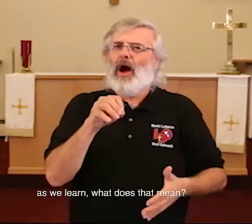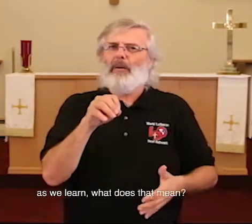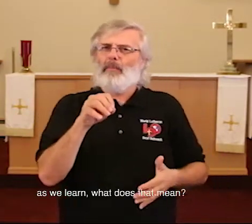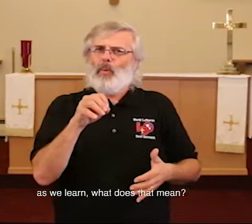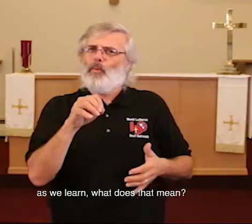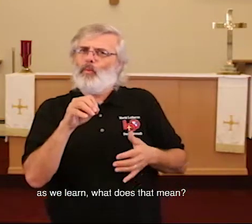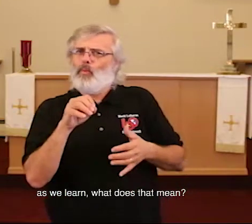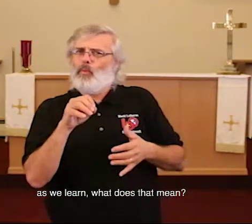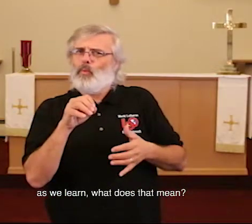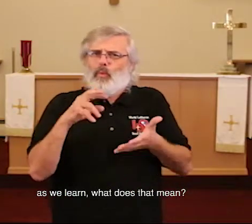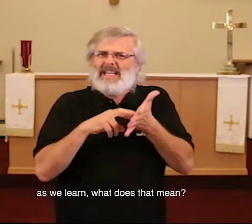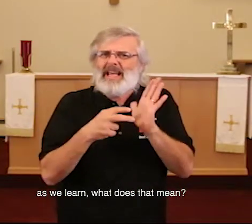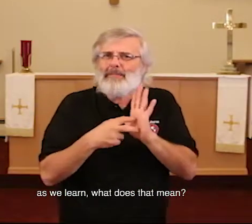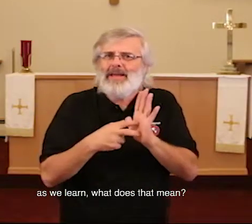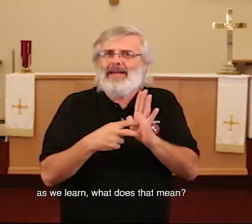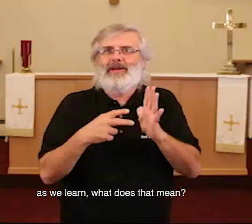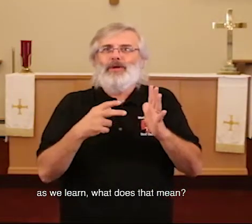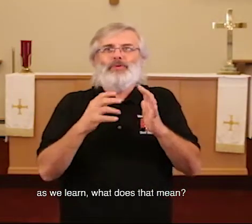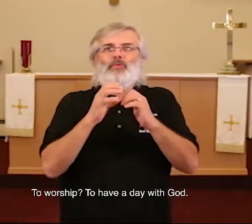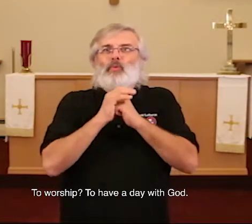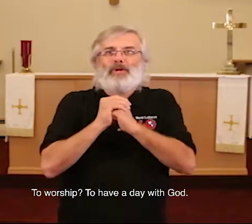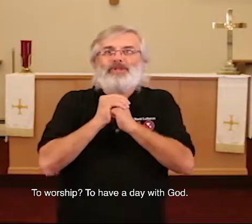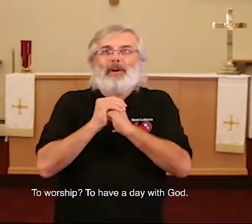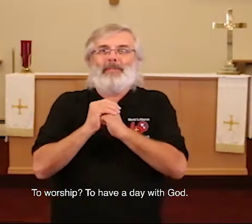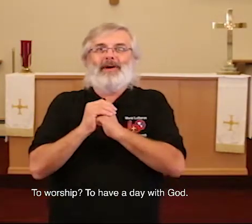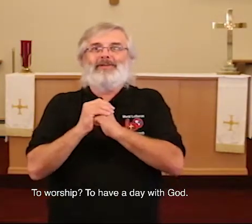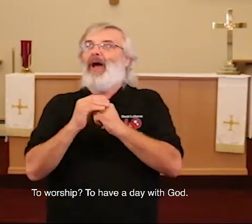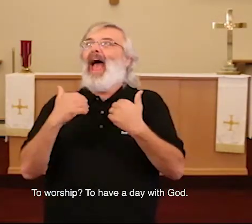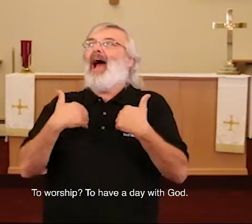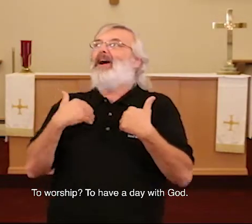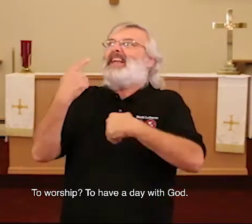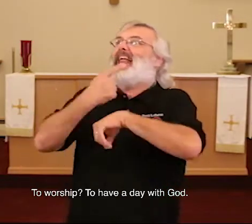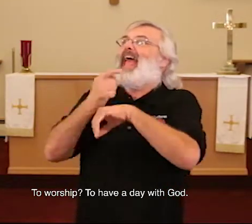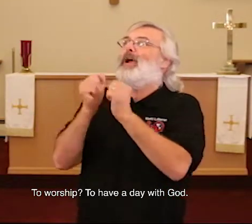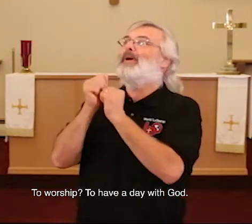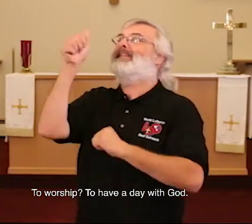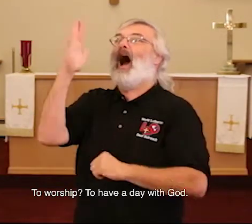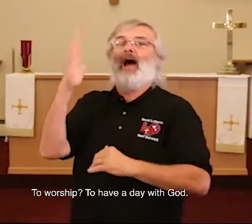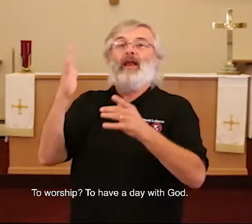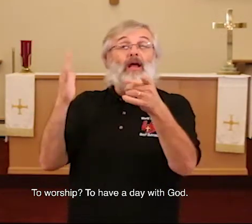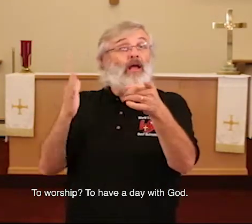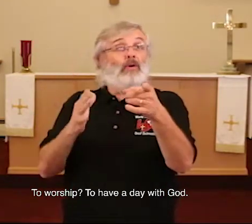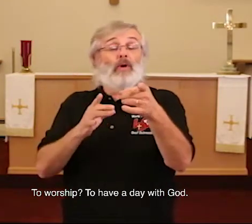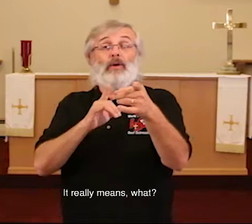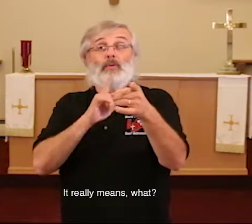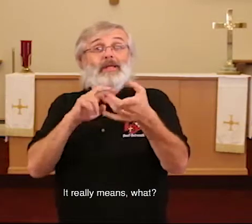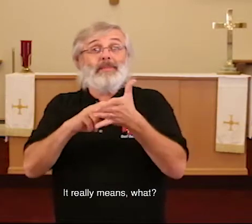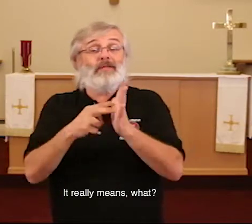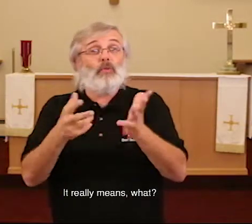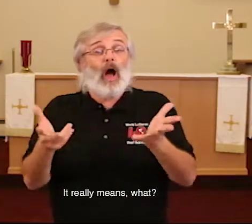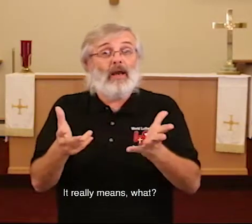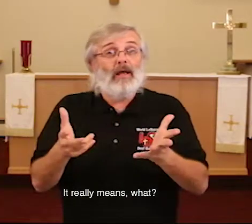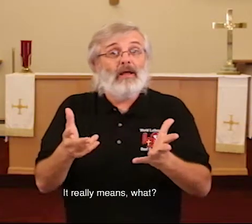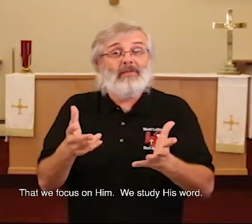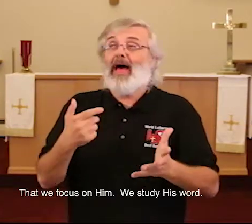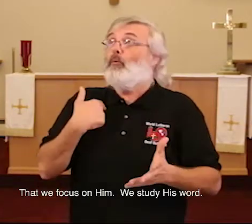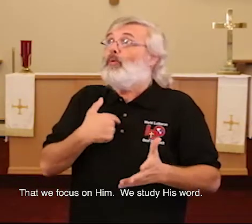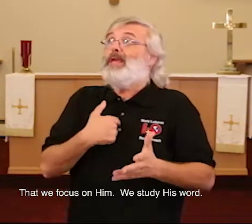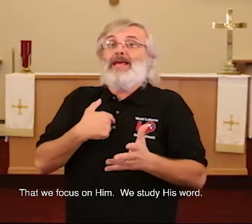what does it mean, to worship, to have a day with God? It really means what? That we